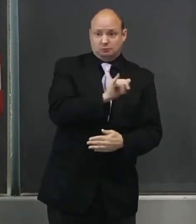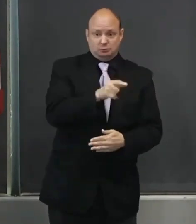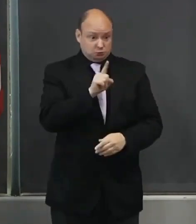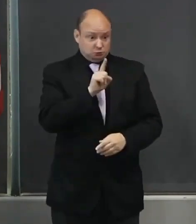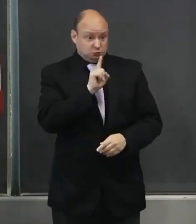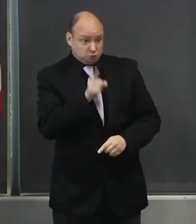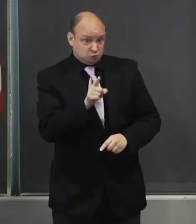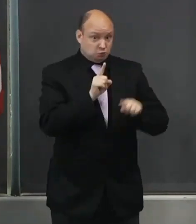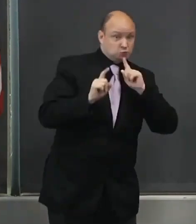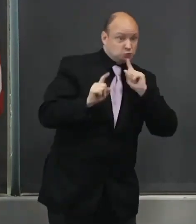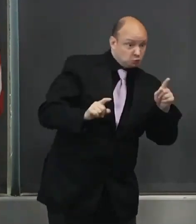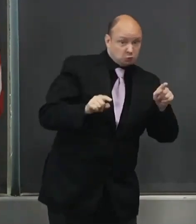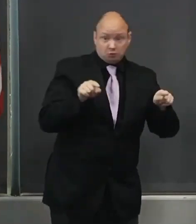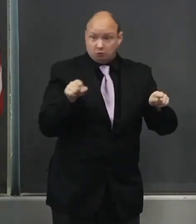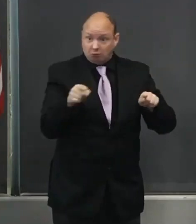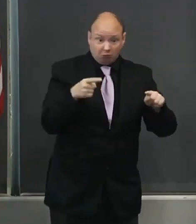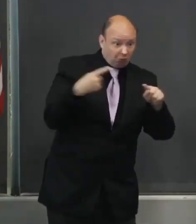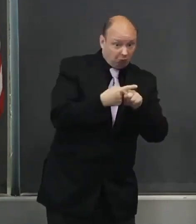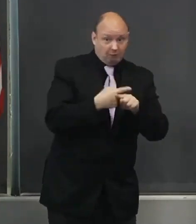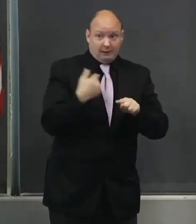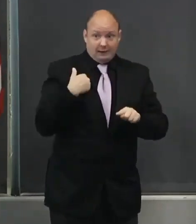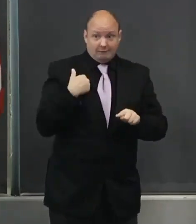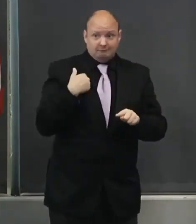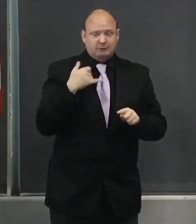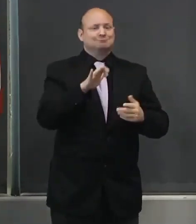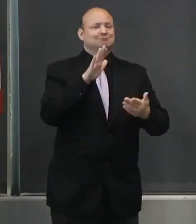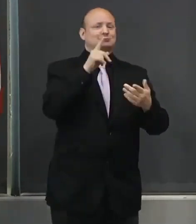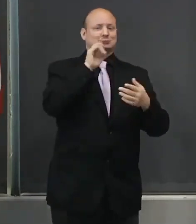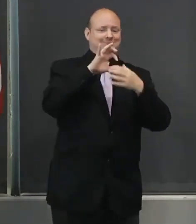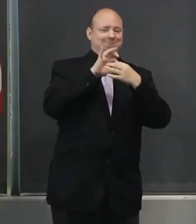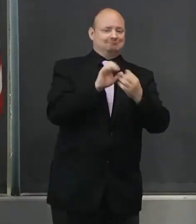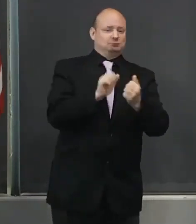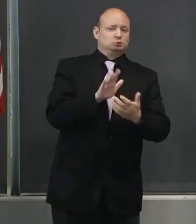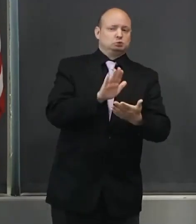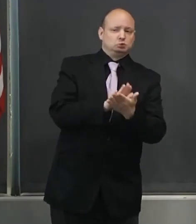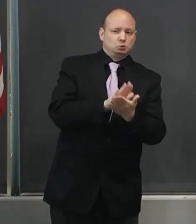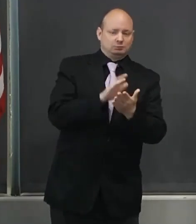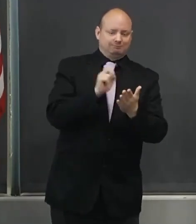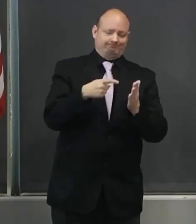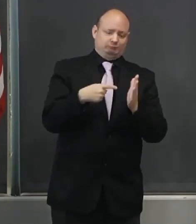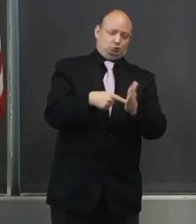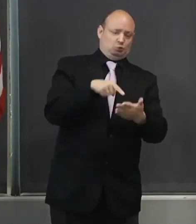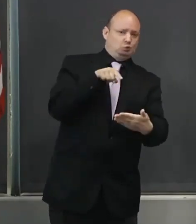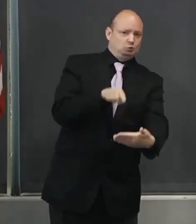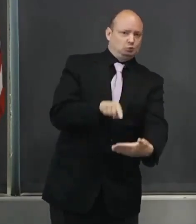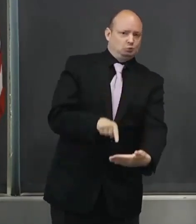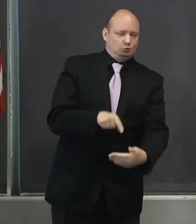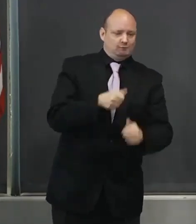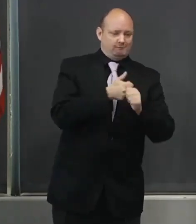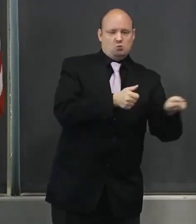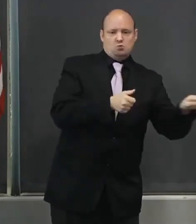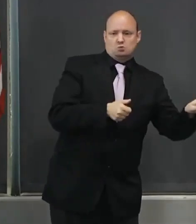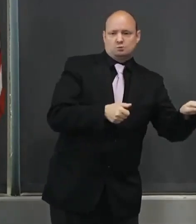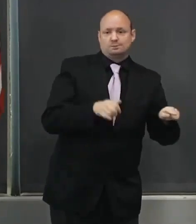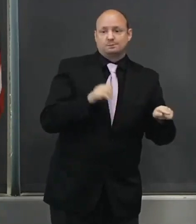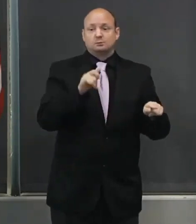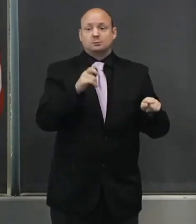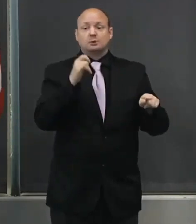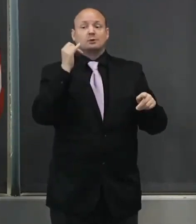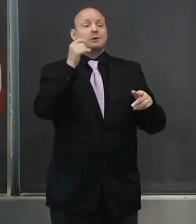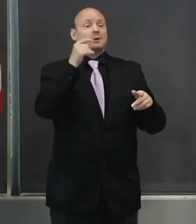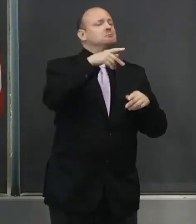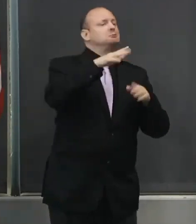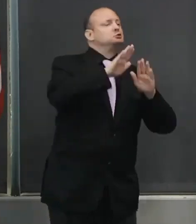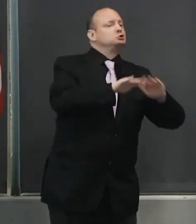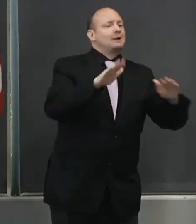Schools are a good example of that. As the American Academy of Pediatrics has stated, there is clear evidence that